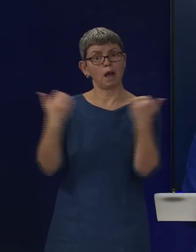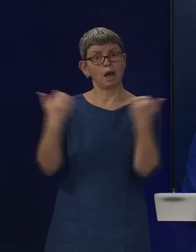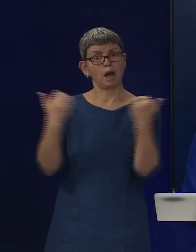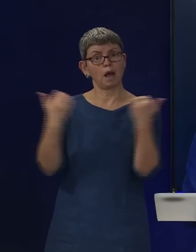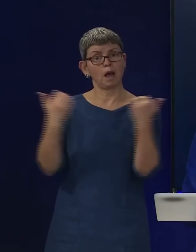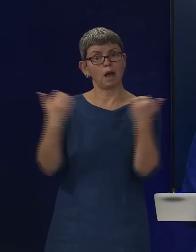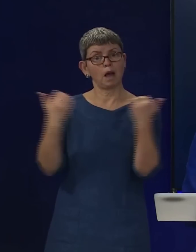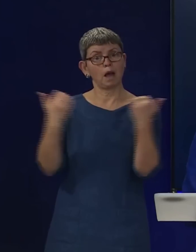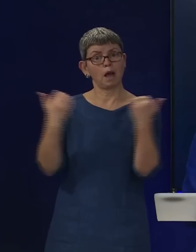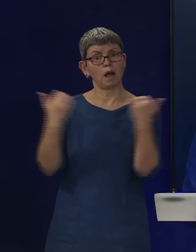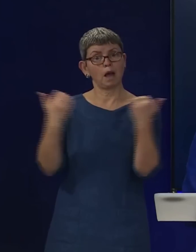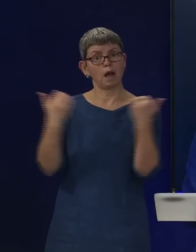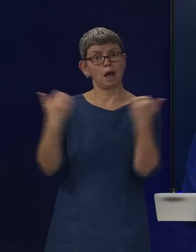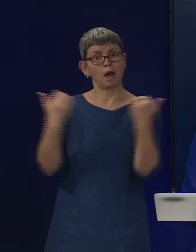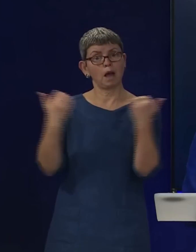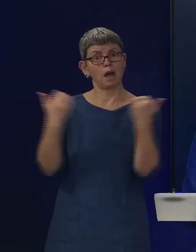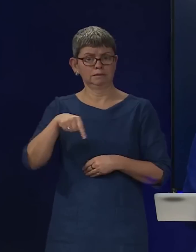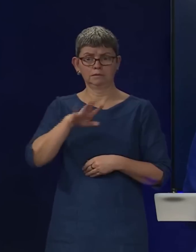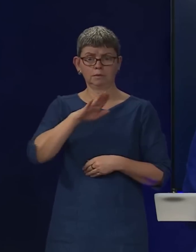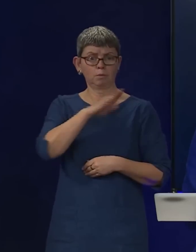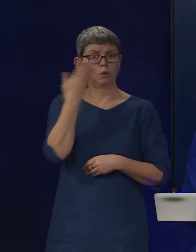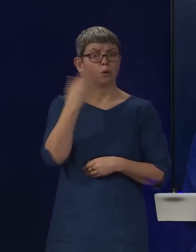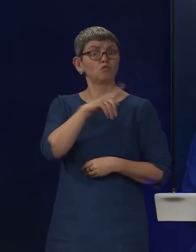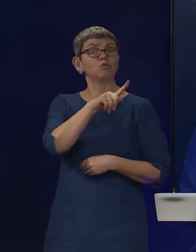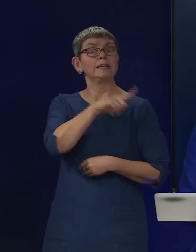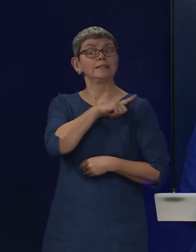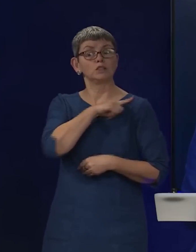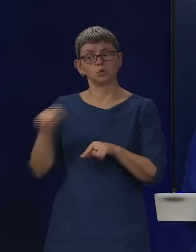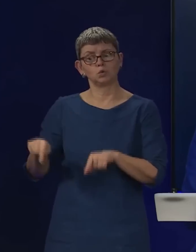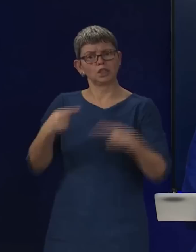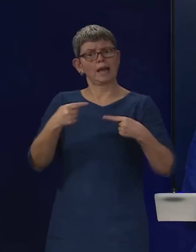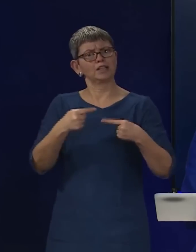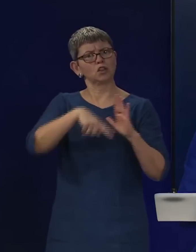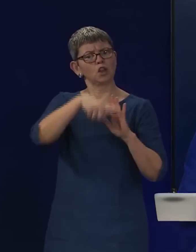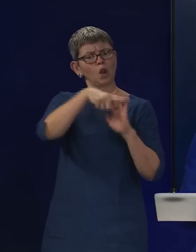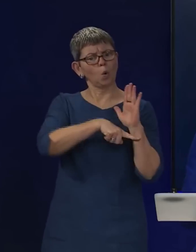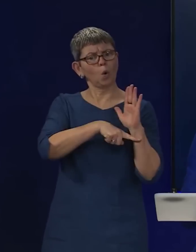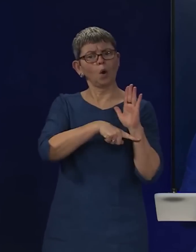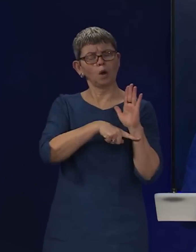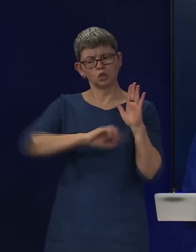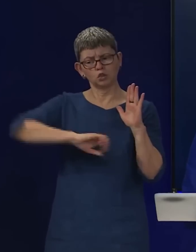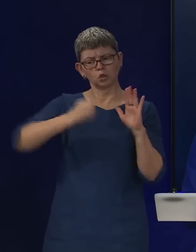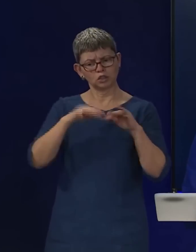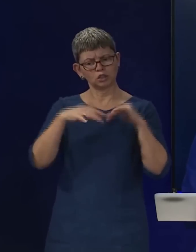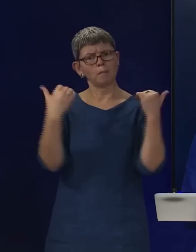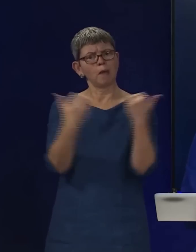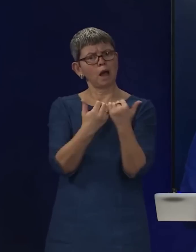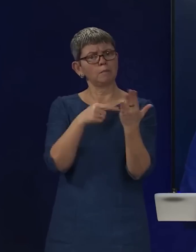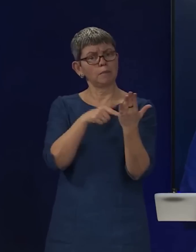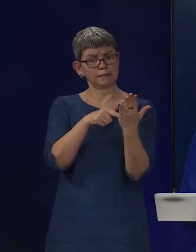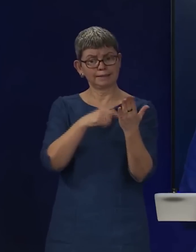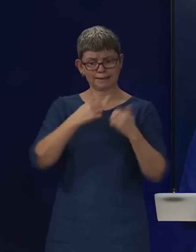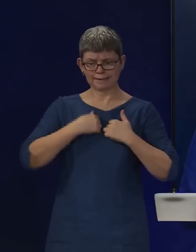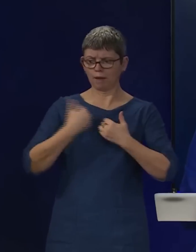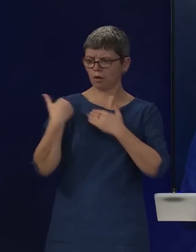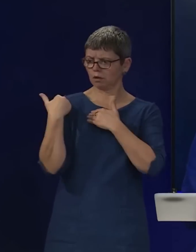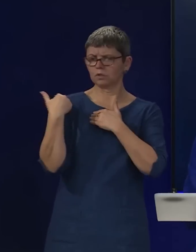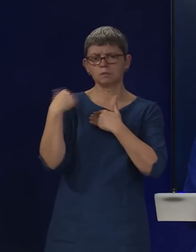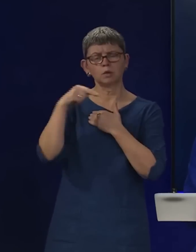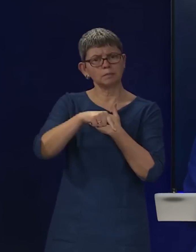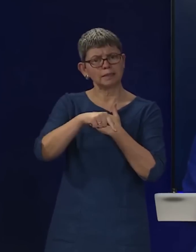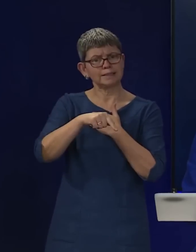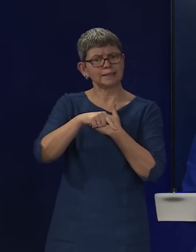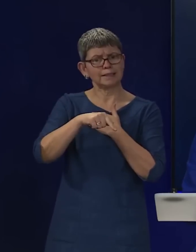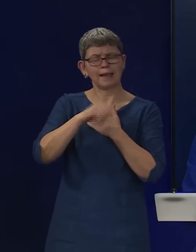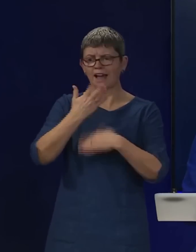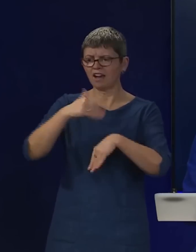challenge this legislation. is within the competence of the Scottish Parliament. It doesn't affect the operation of the Equality Act